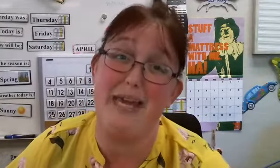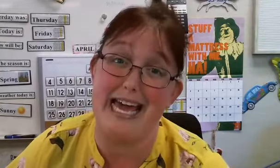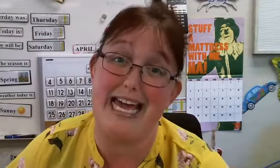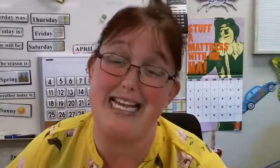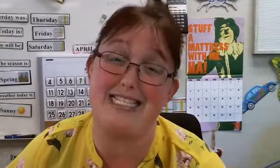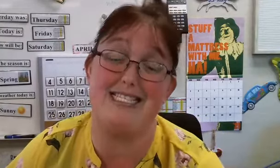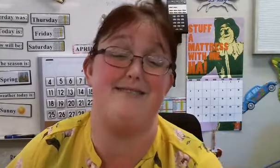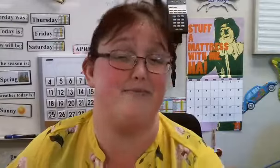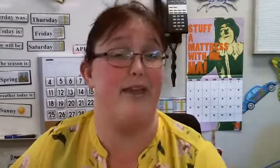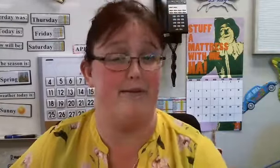weekend.